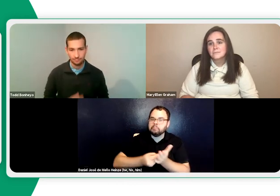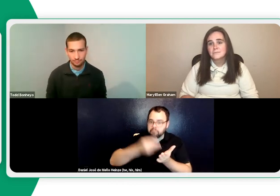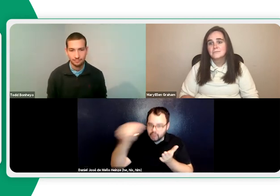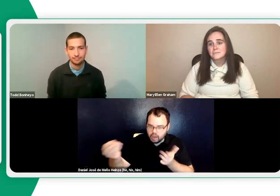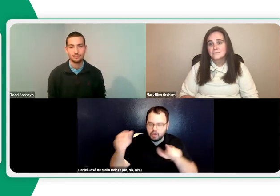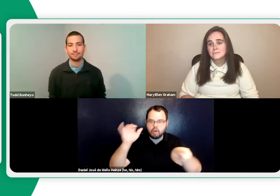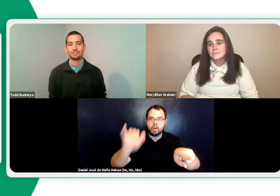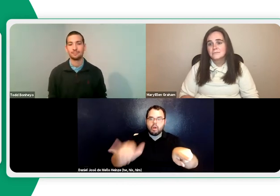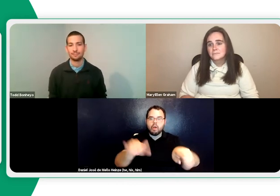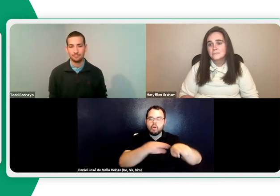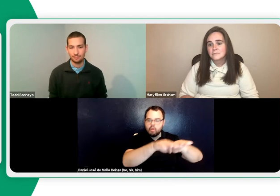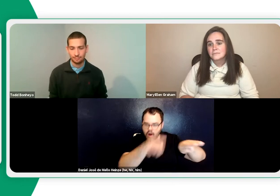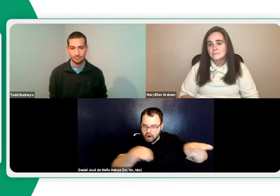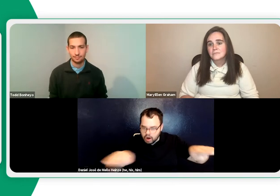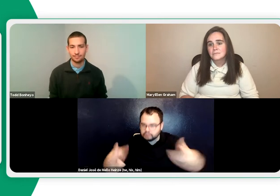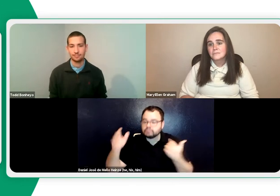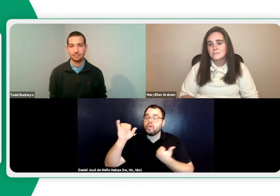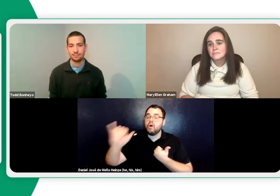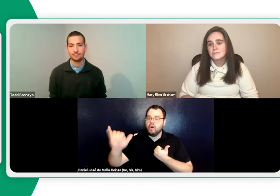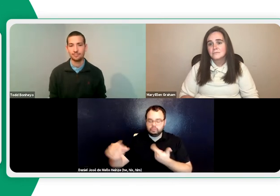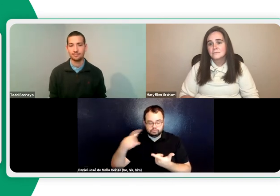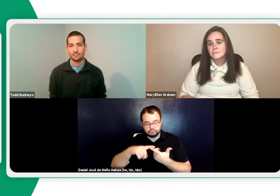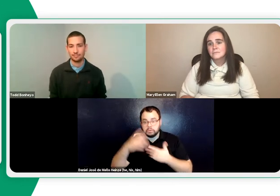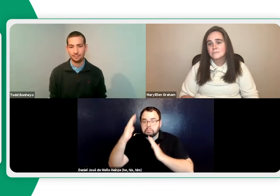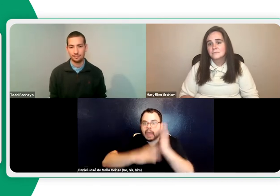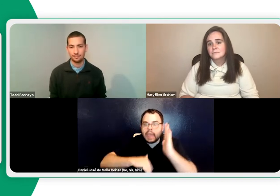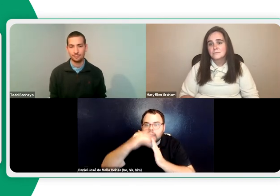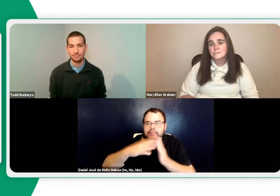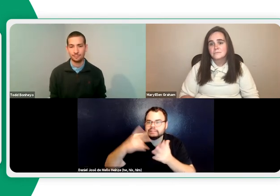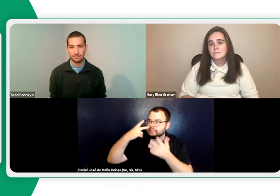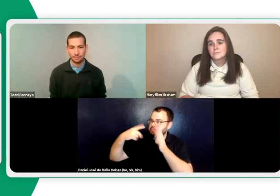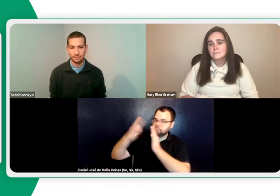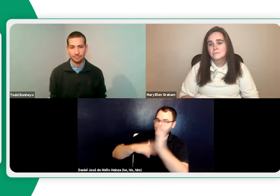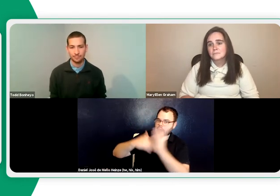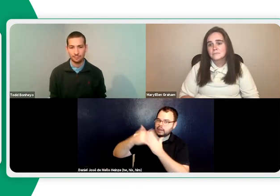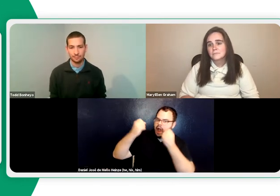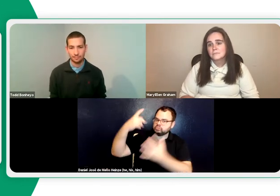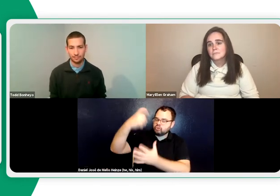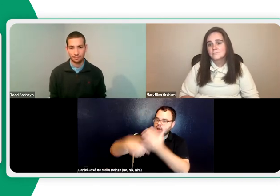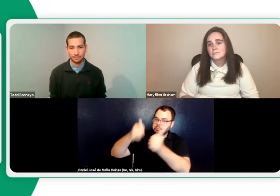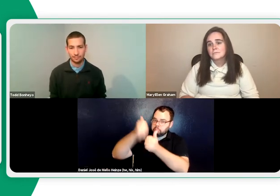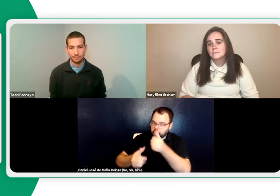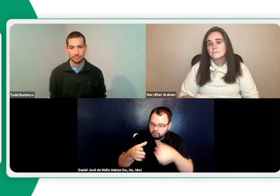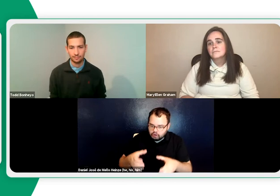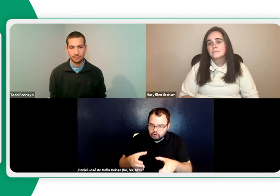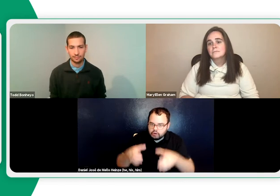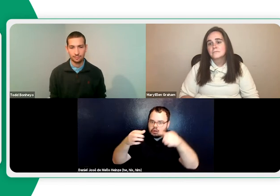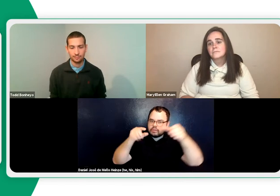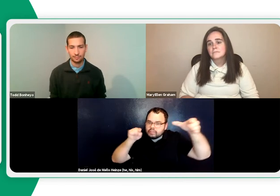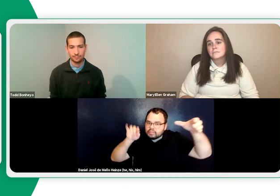looks like to go to Home Depot and purchase the tiles individually or in a pack. So they make the connection. Yeah. Right. Or if you want to